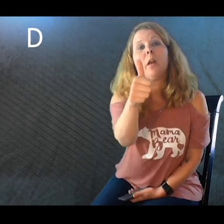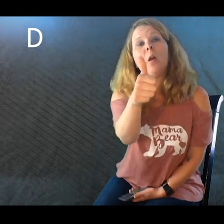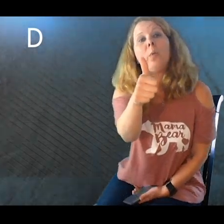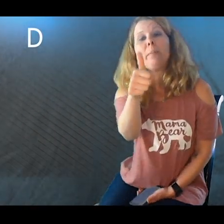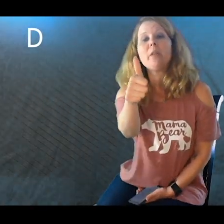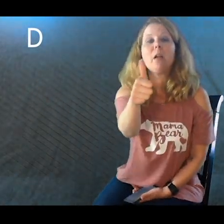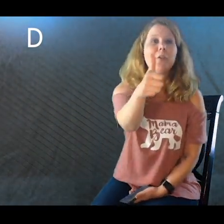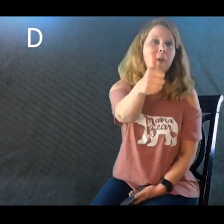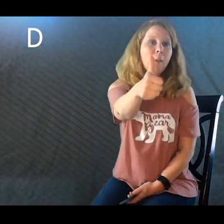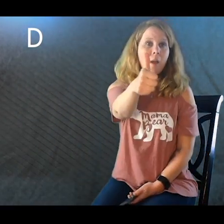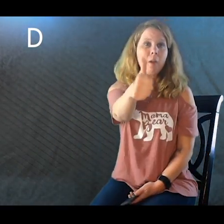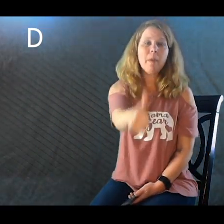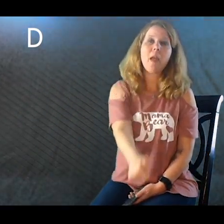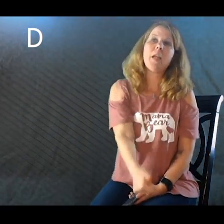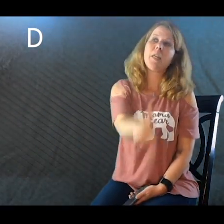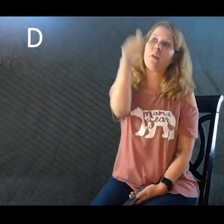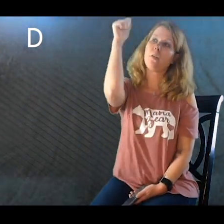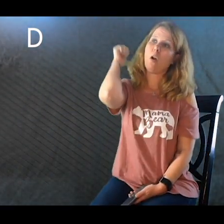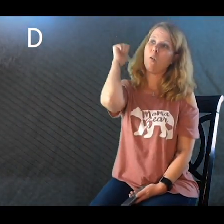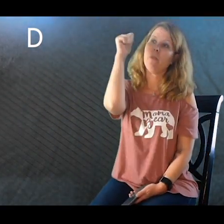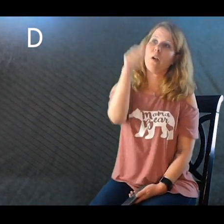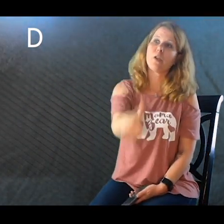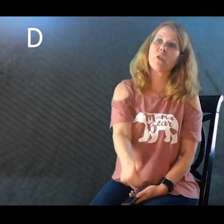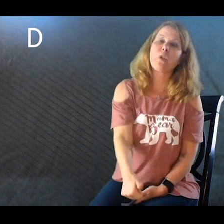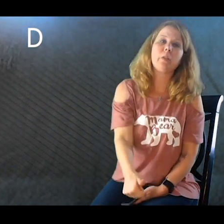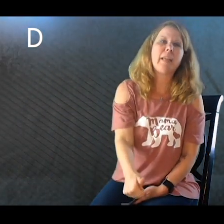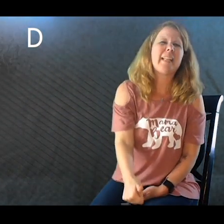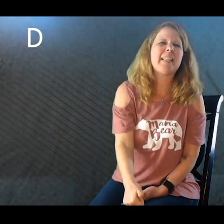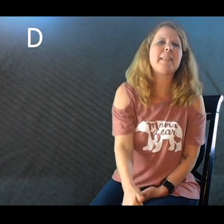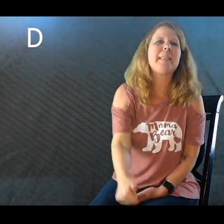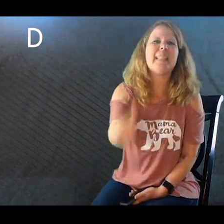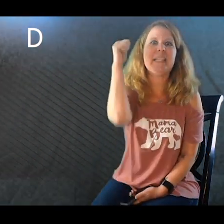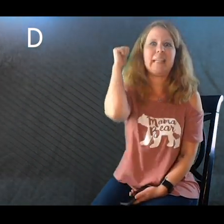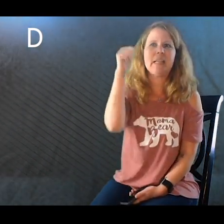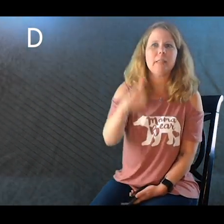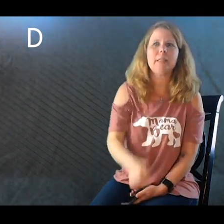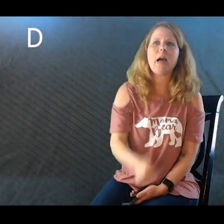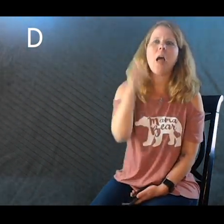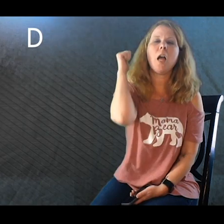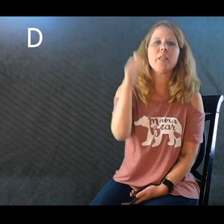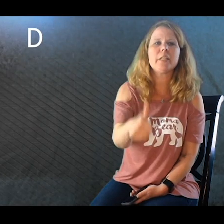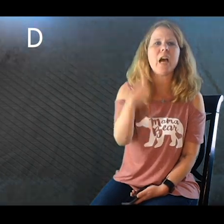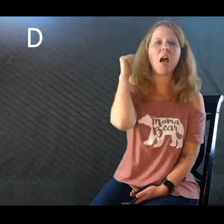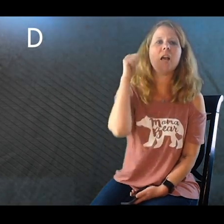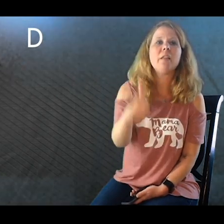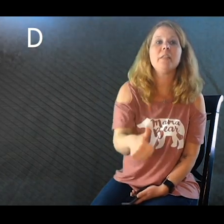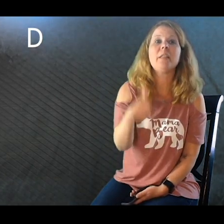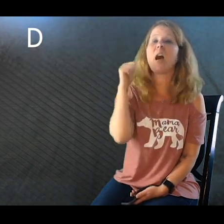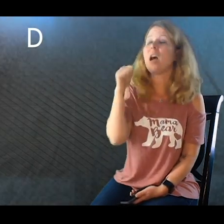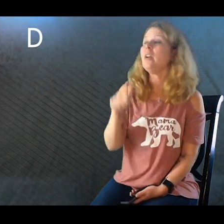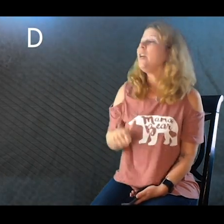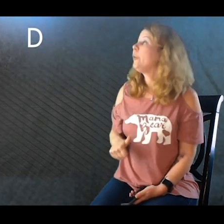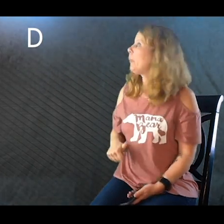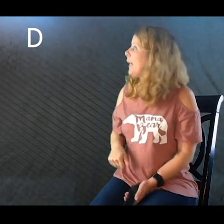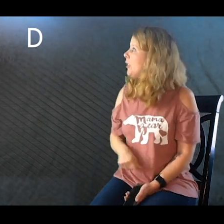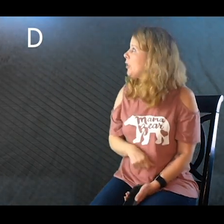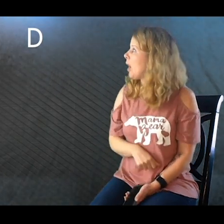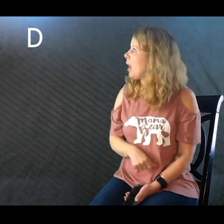we put our thumb up and it goes over our shoulder like it's digging. Duh, duh, duh. Great job.